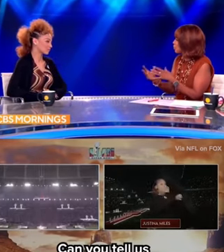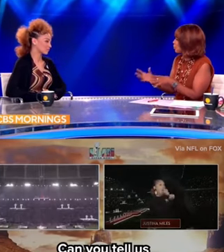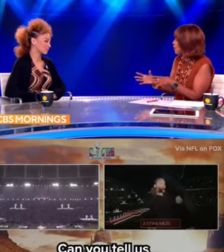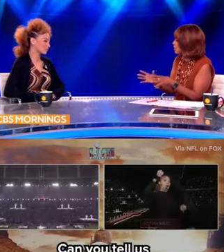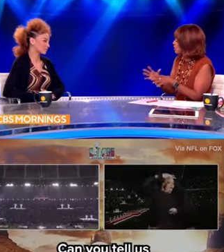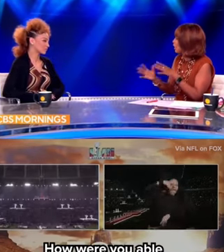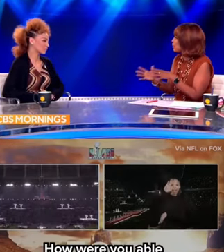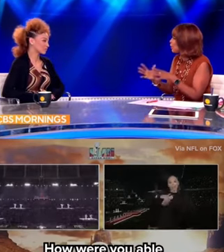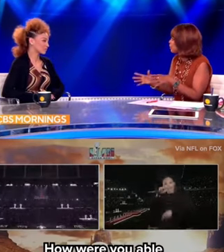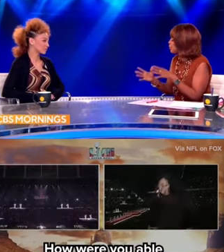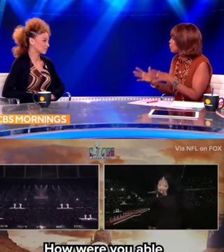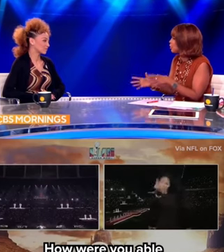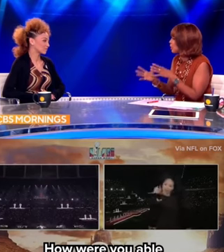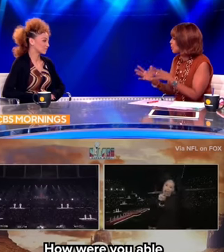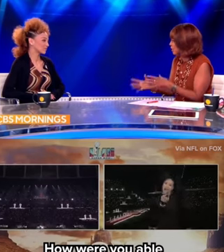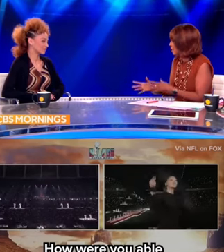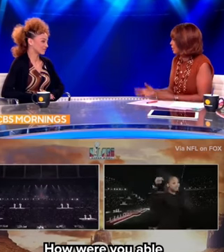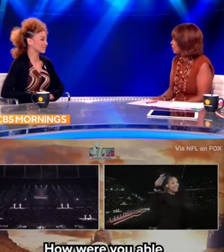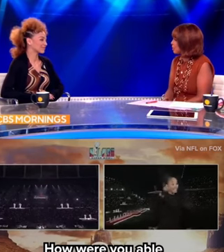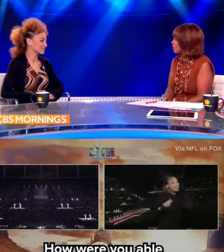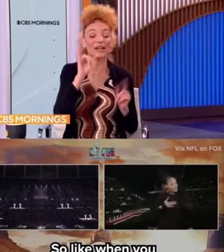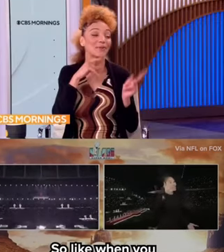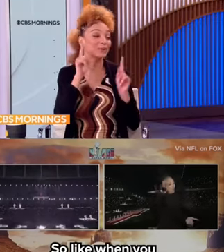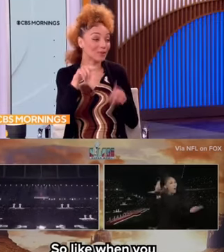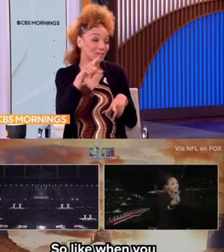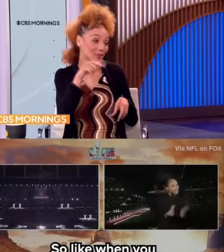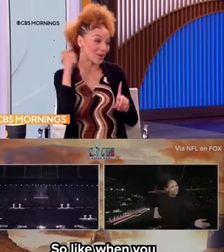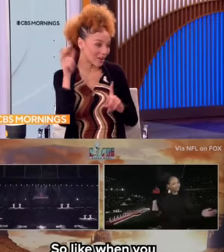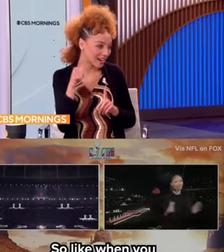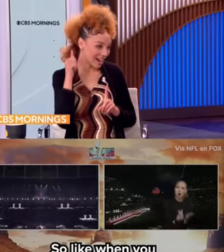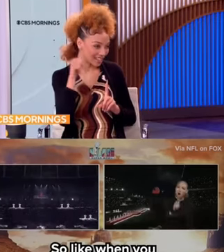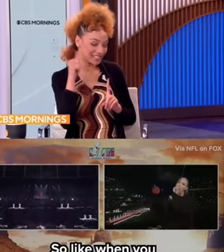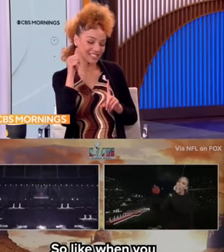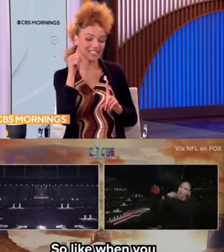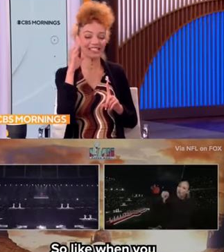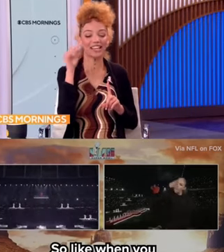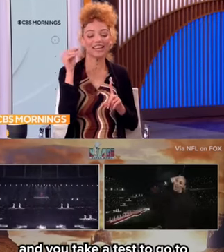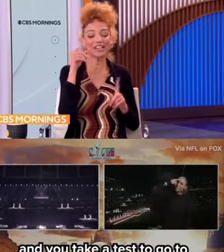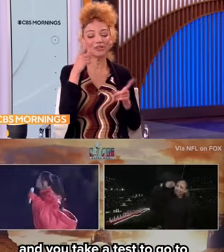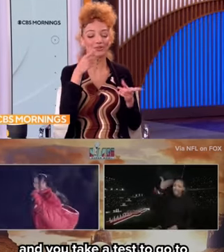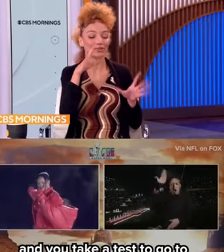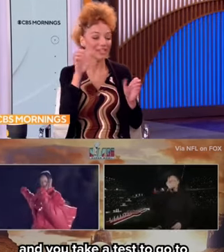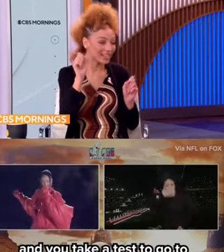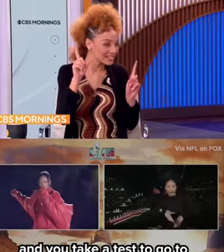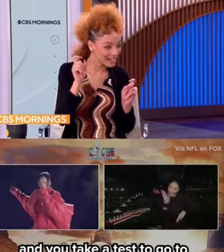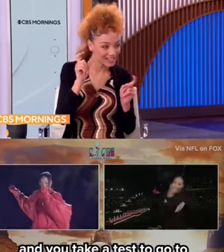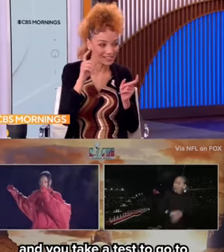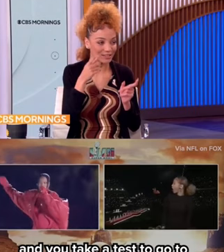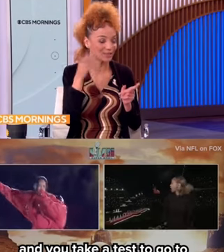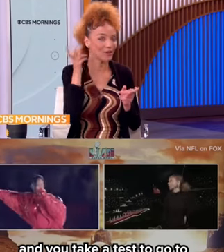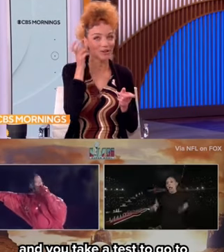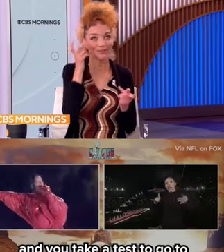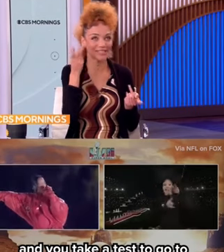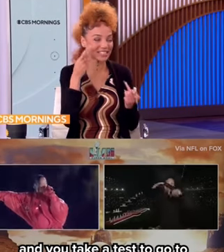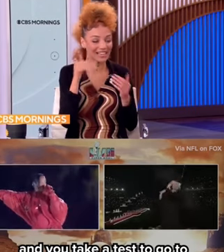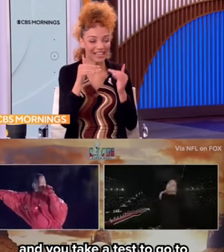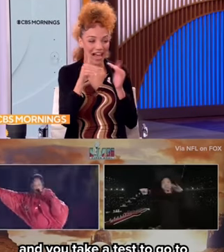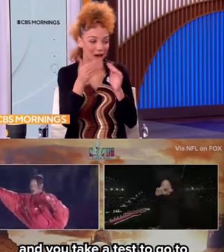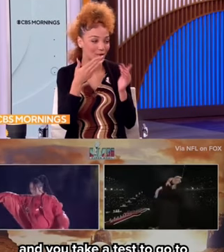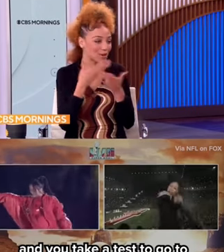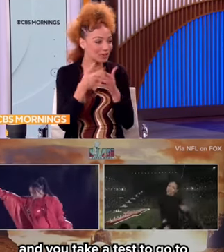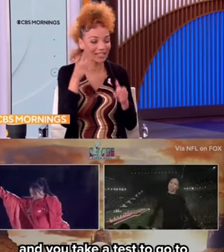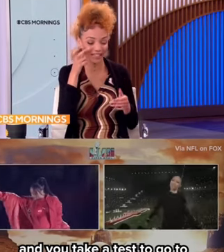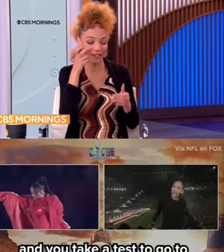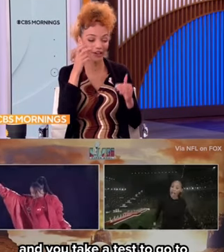you tell us your process? How were you able to do what you did? So, like, when you go to an audiologist and you take a test, you know, to see